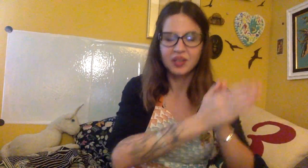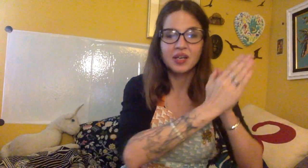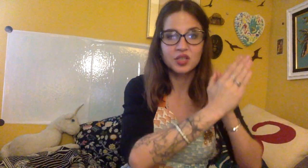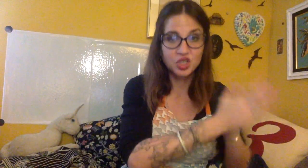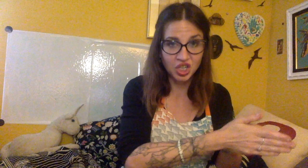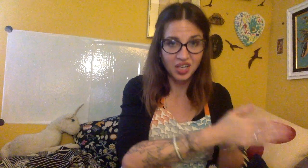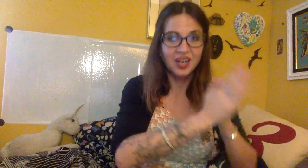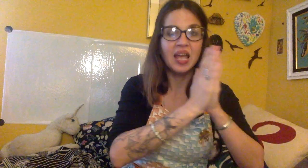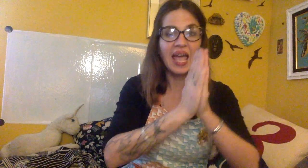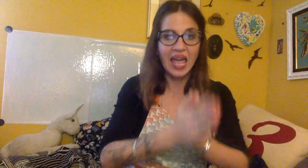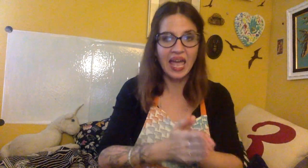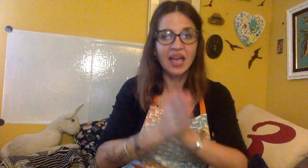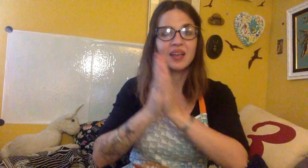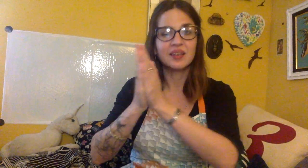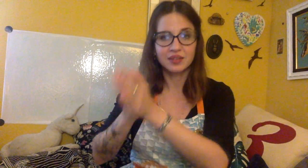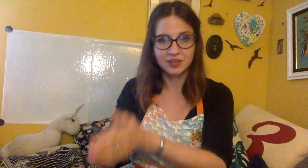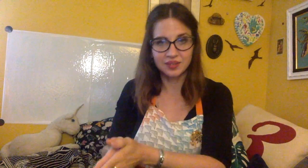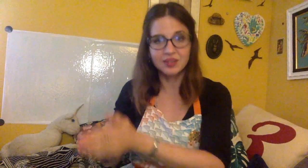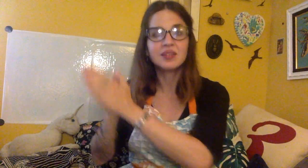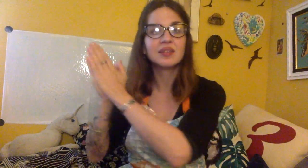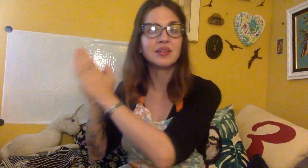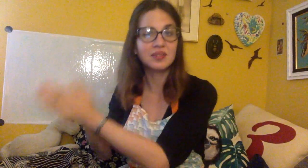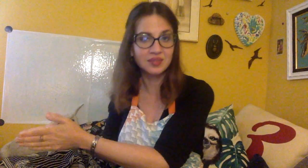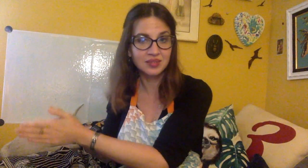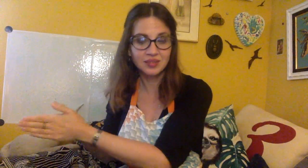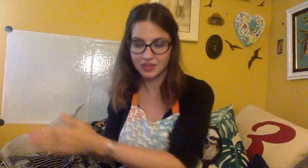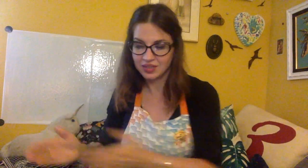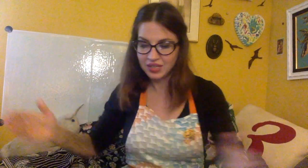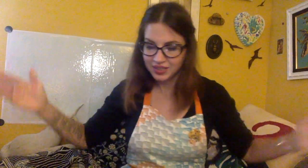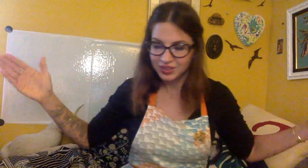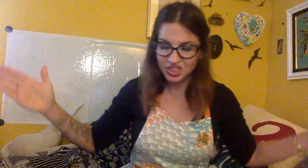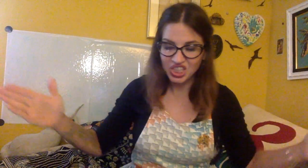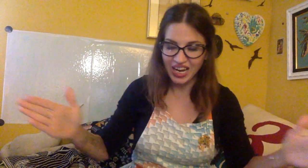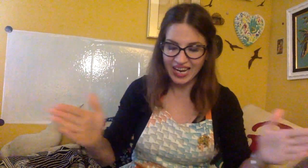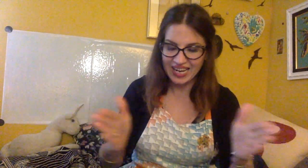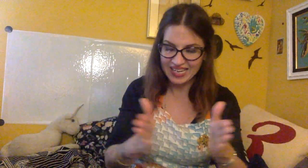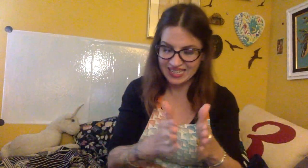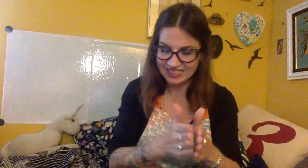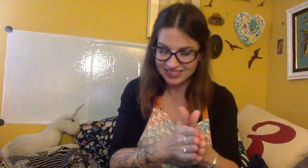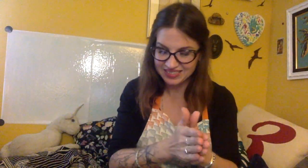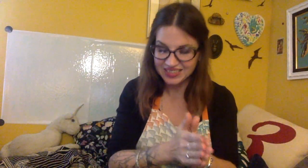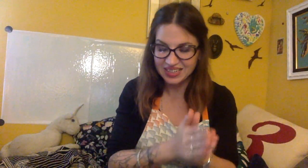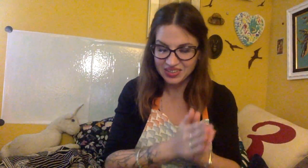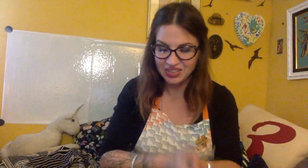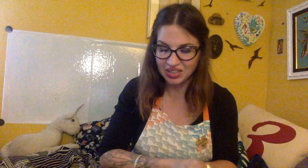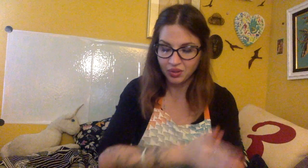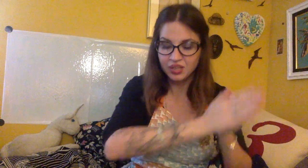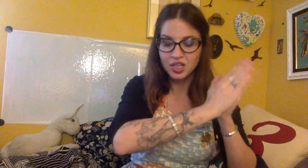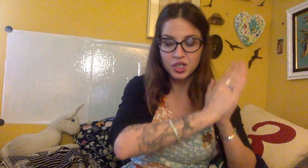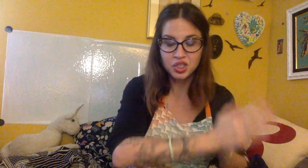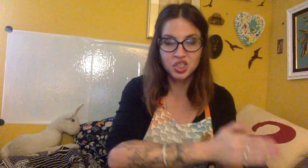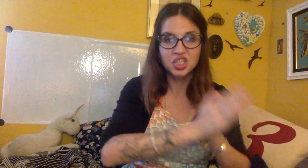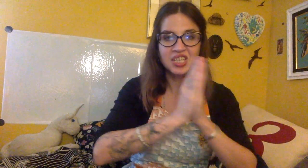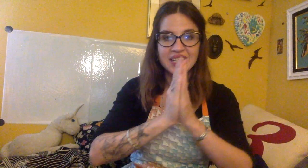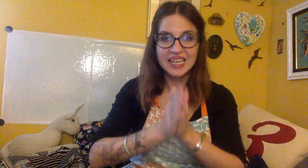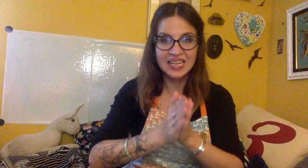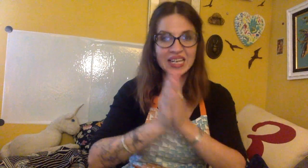chance, chance, there you go, ship,